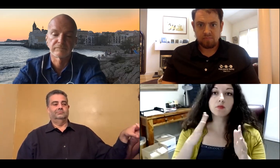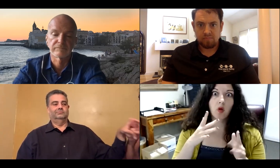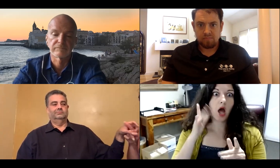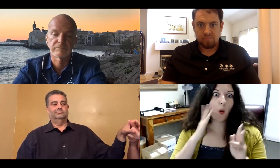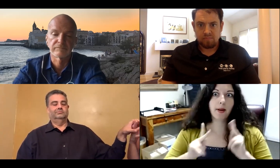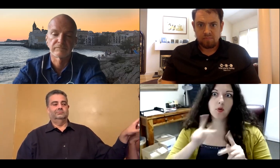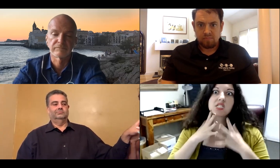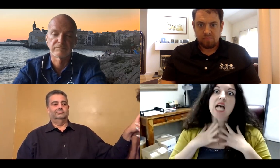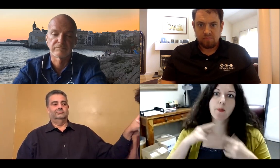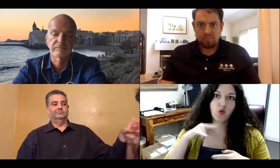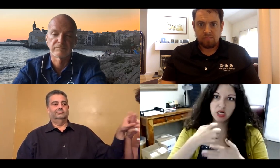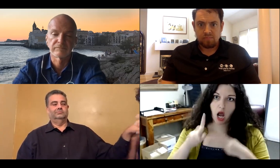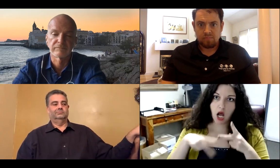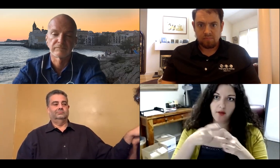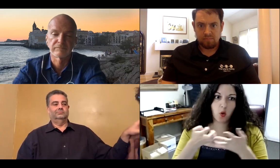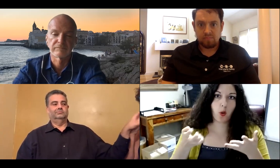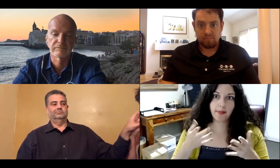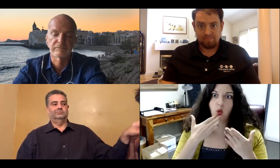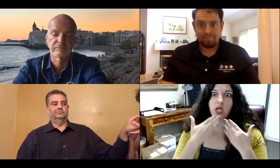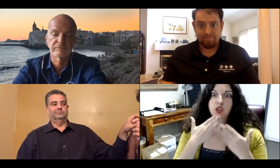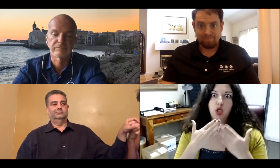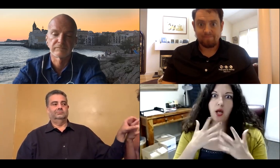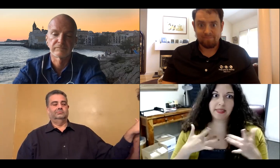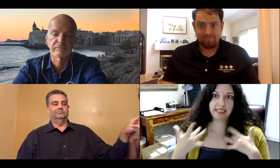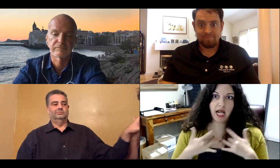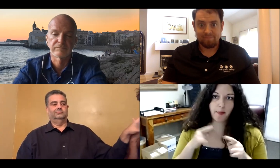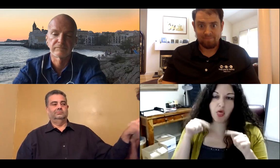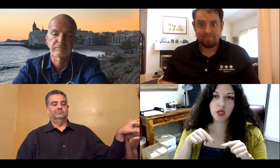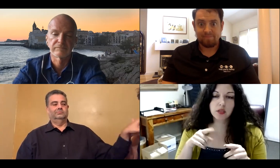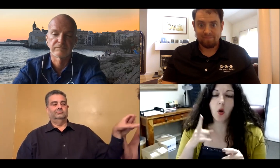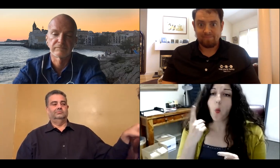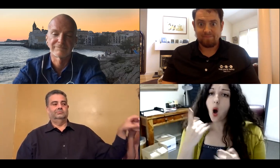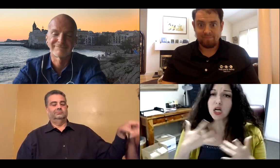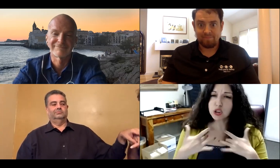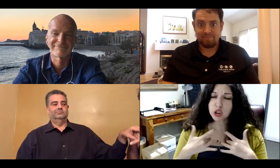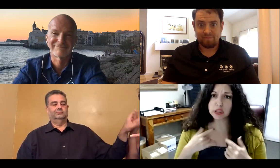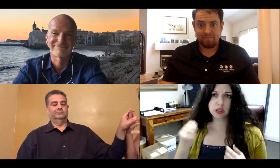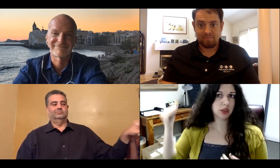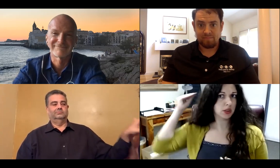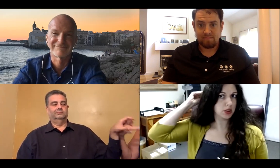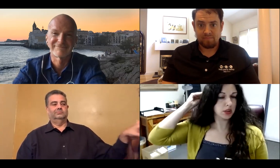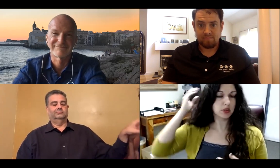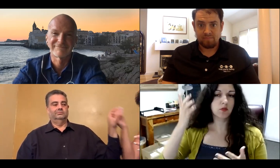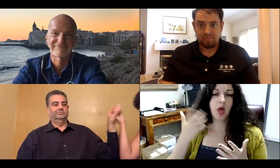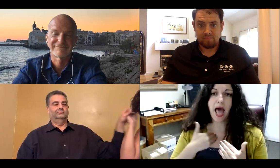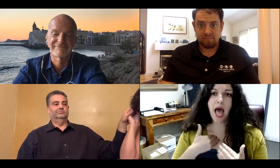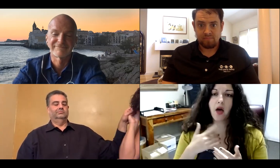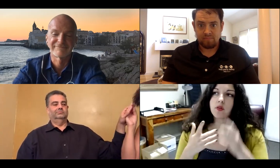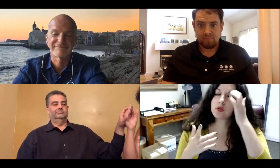I'm not sure through which program we might be able to distribute this, but we are hungry for this type of equipment in this type of service.